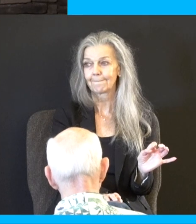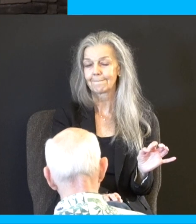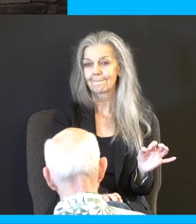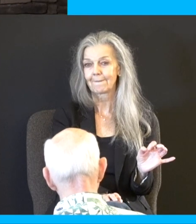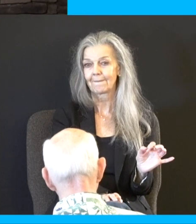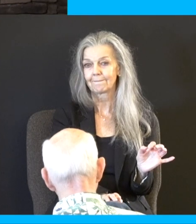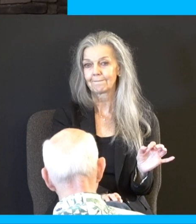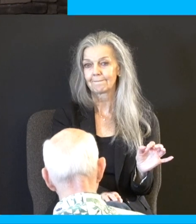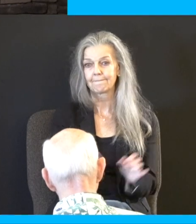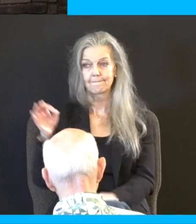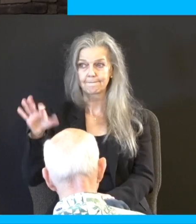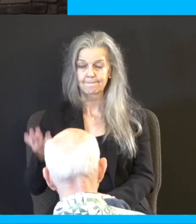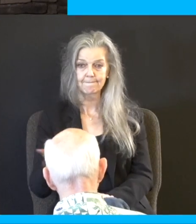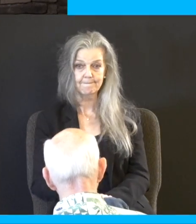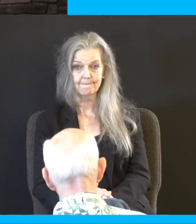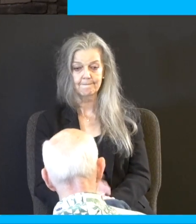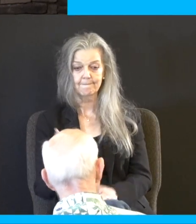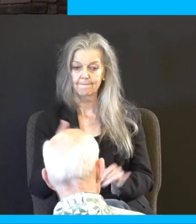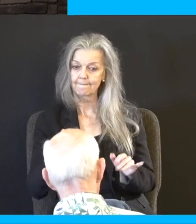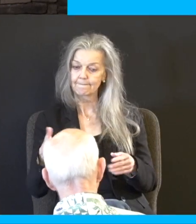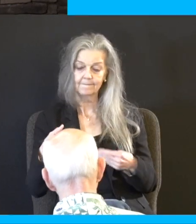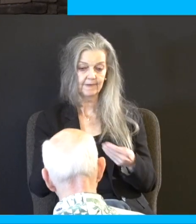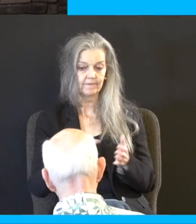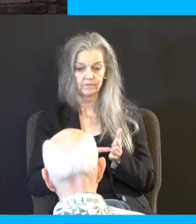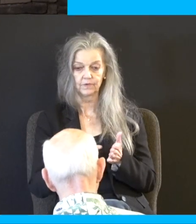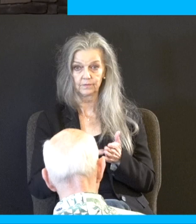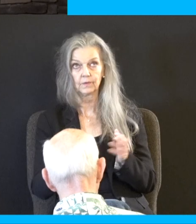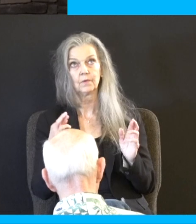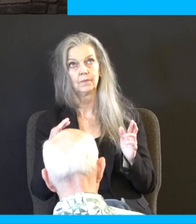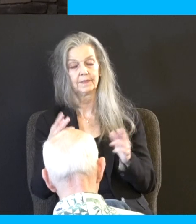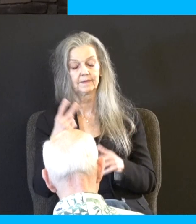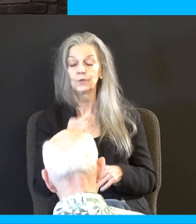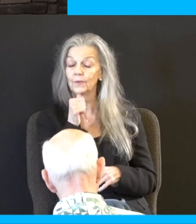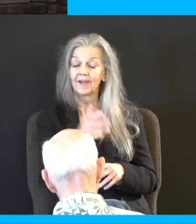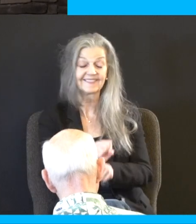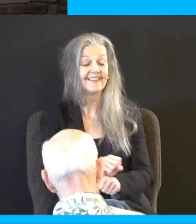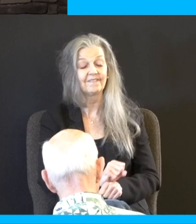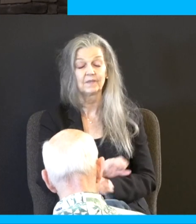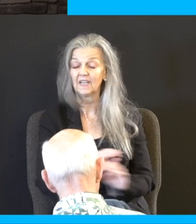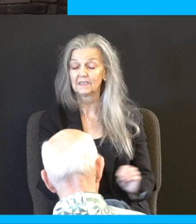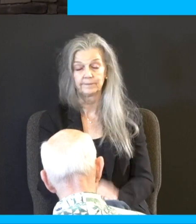Pastor? Yeah. You still haven't given us a verse that we were hoping to see. Thou shalt not slave. True.